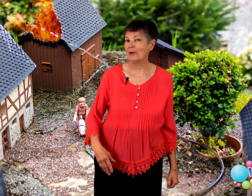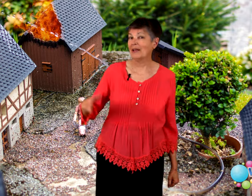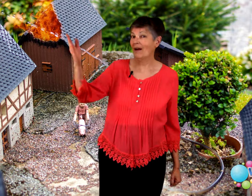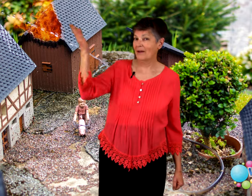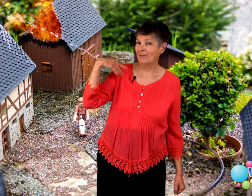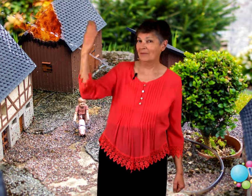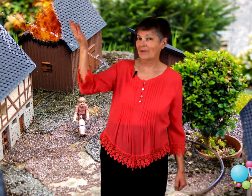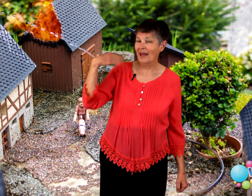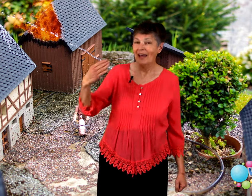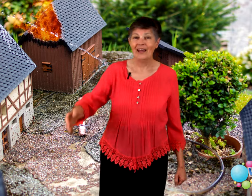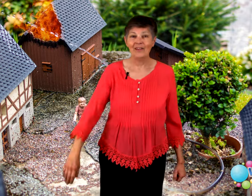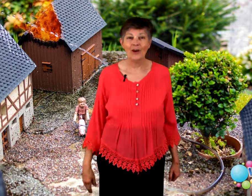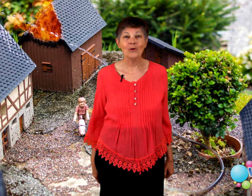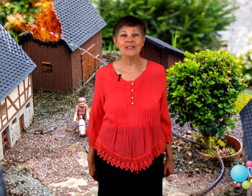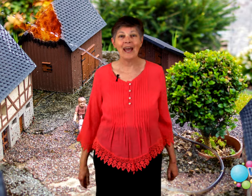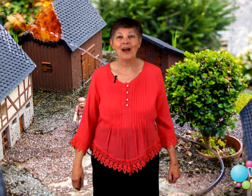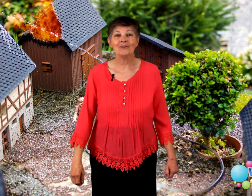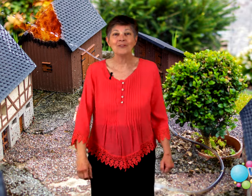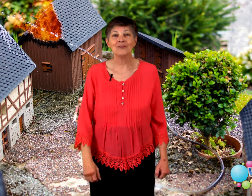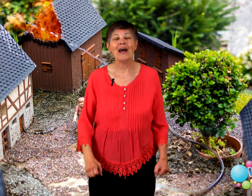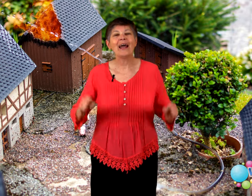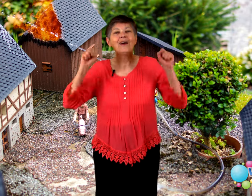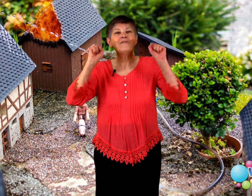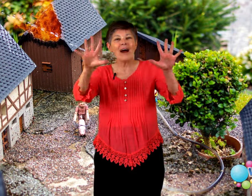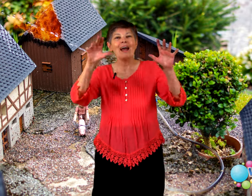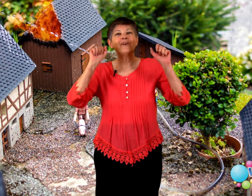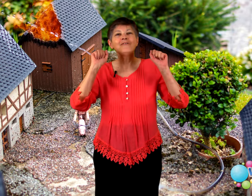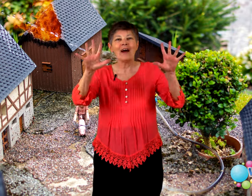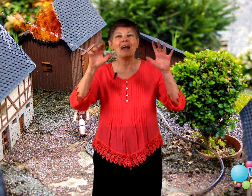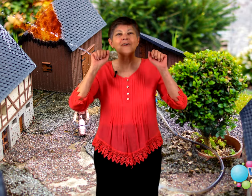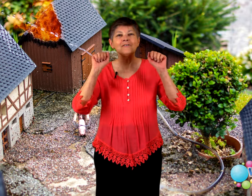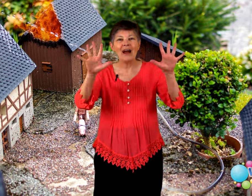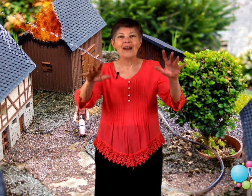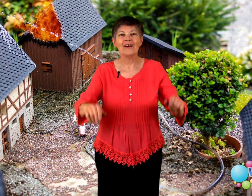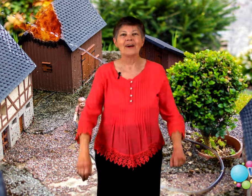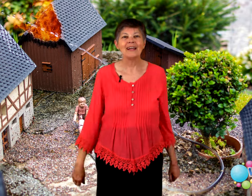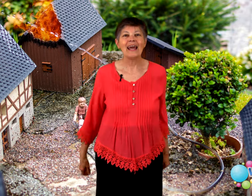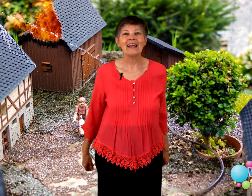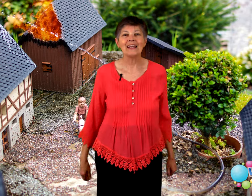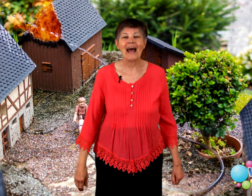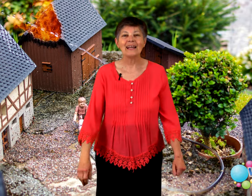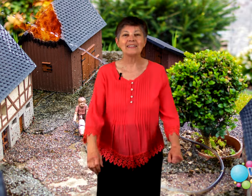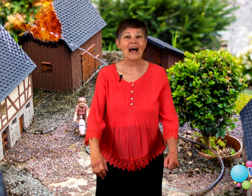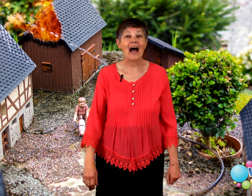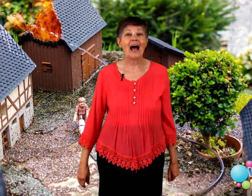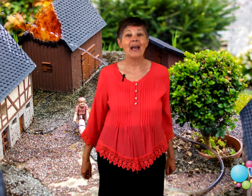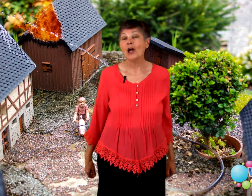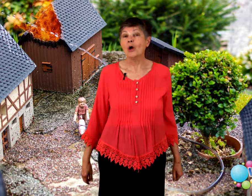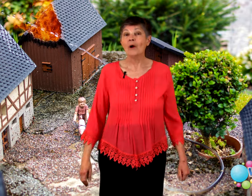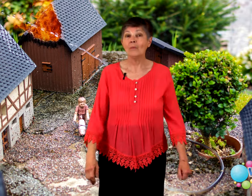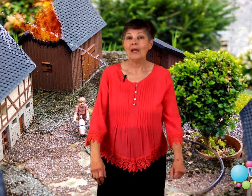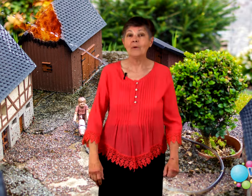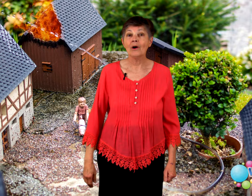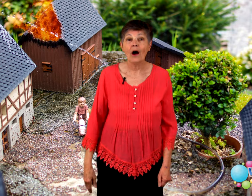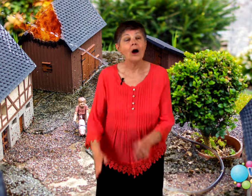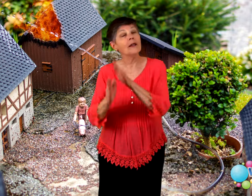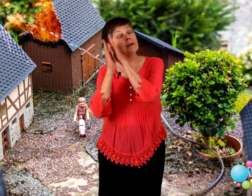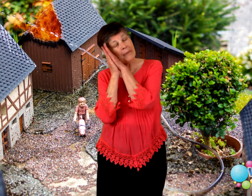be a hot time in the old town tonight, fire, Late last night, when we were all in,